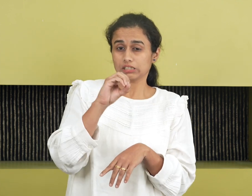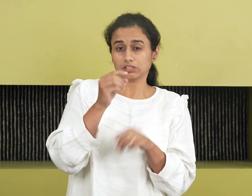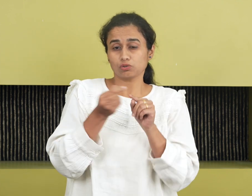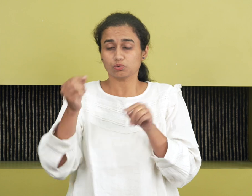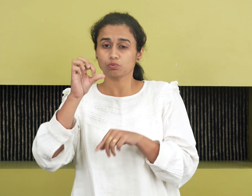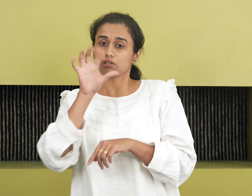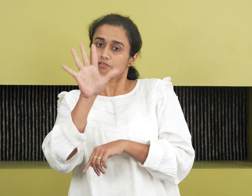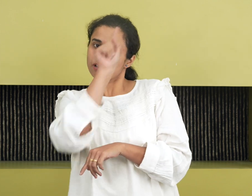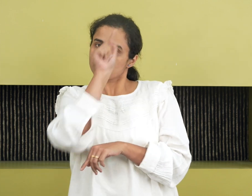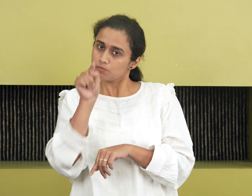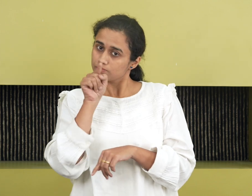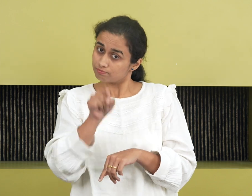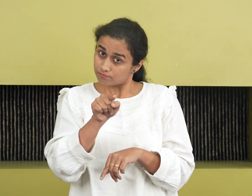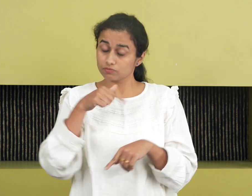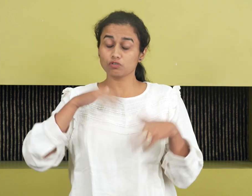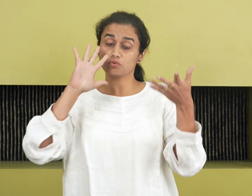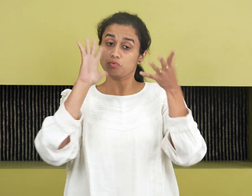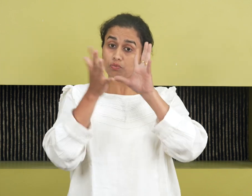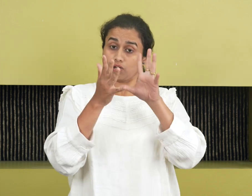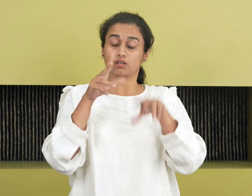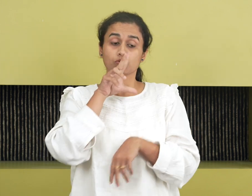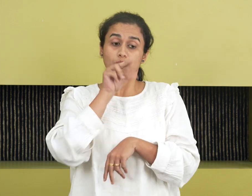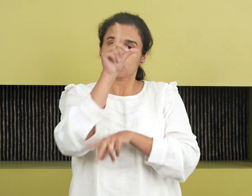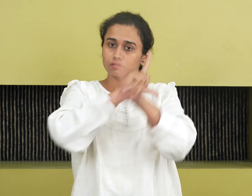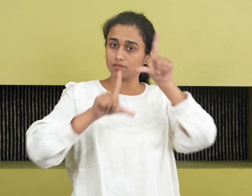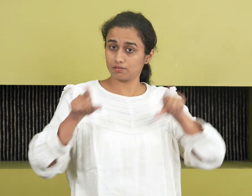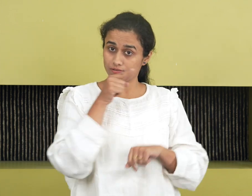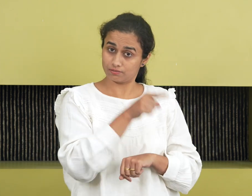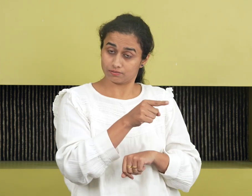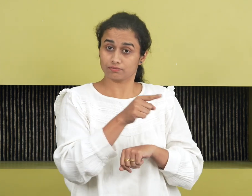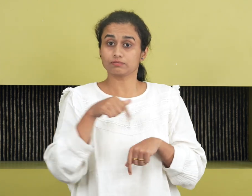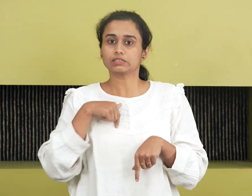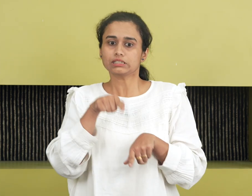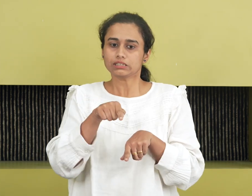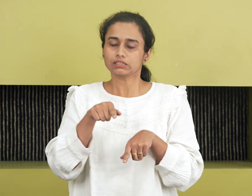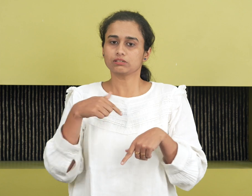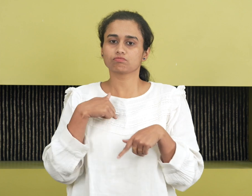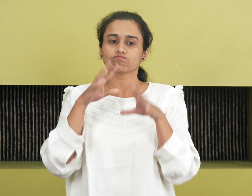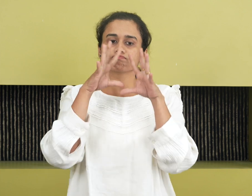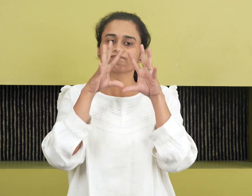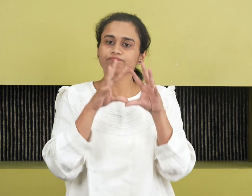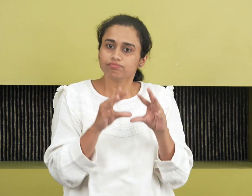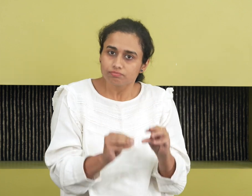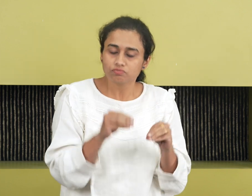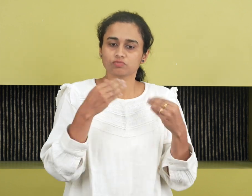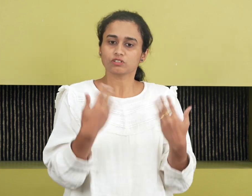% of the world's spoken languages will be extinct or seriously endangered